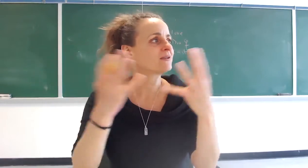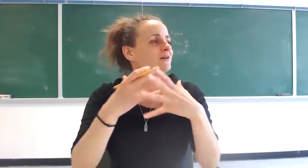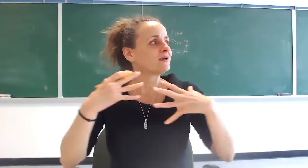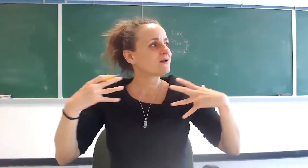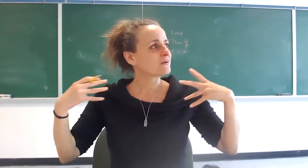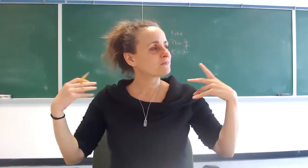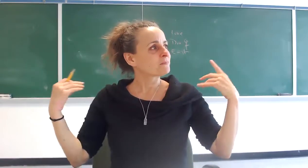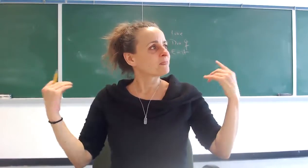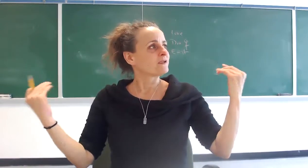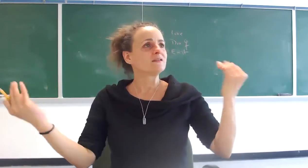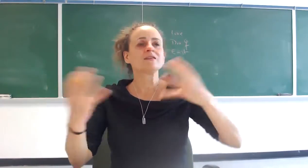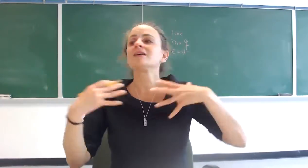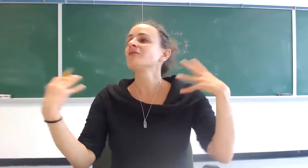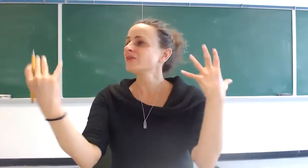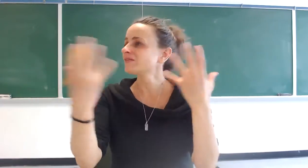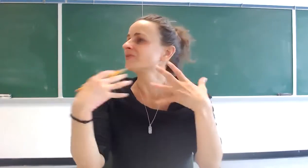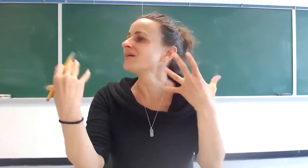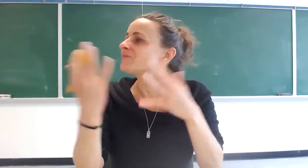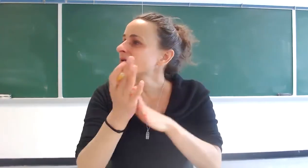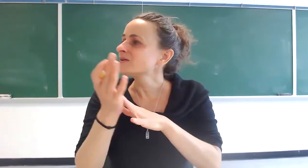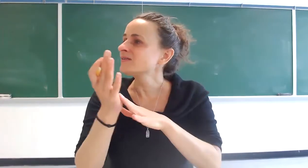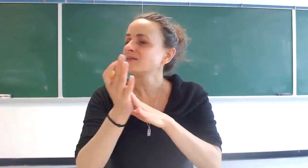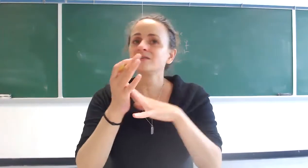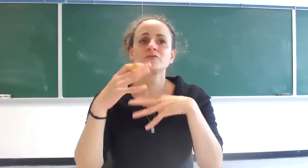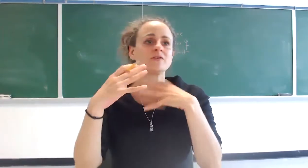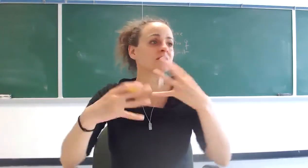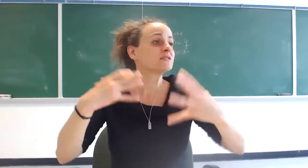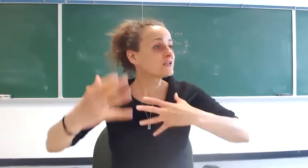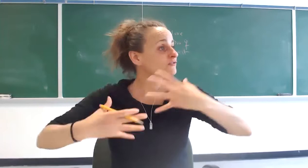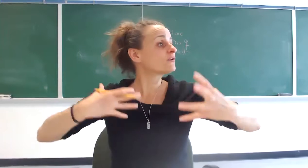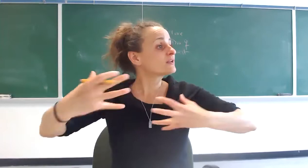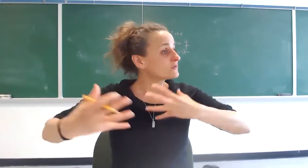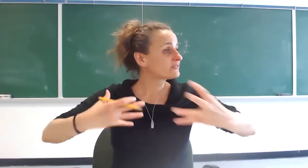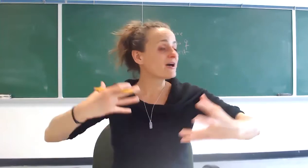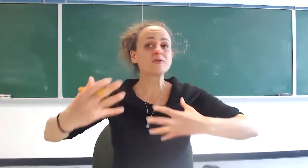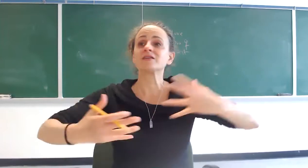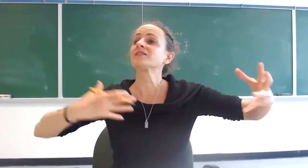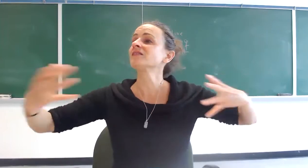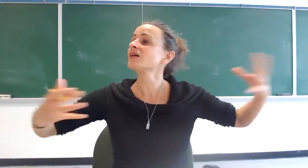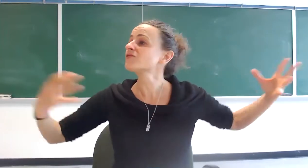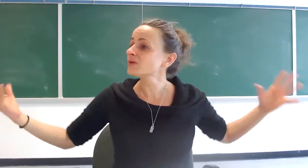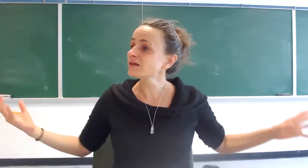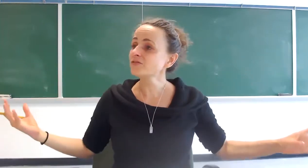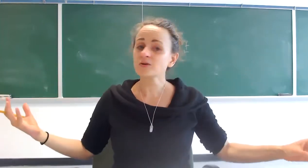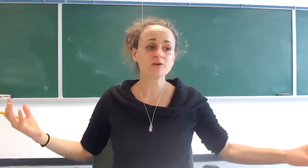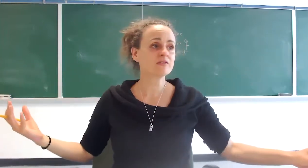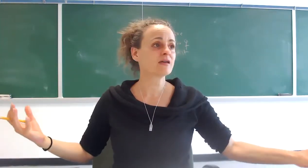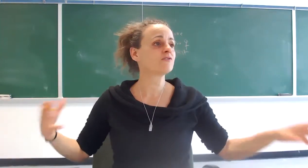um in the name of his contemporaries he's himself struggling with doubt he's seeing everyone else struggling with doubt